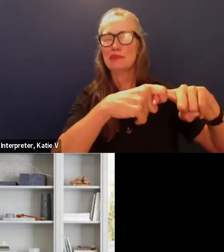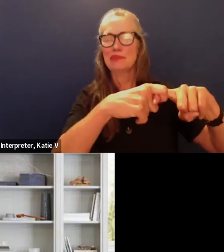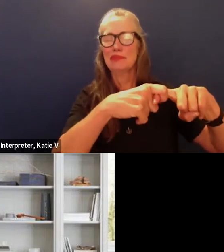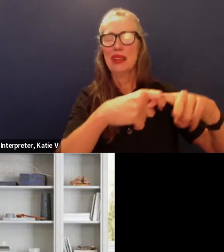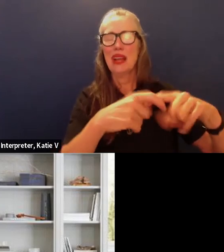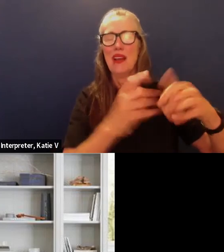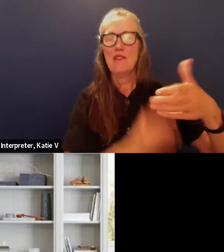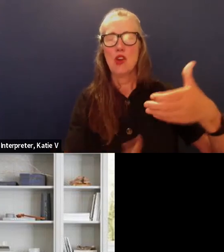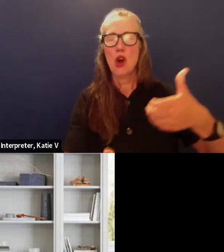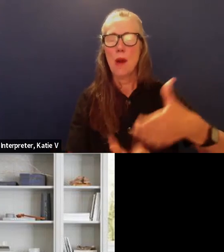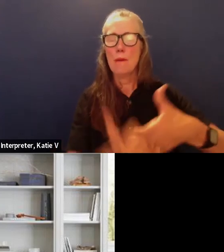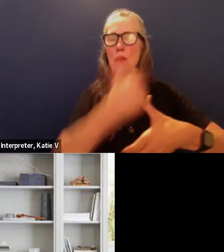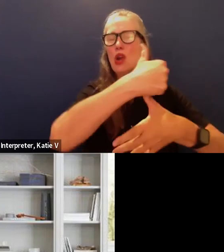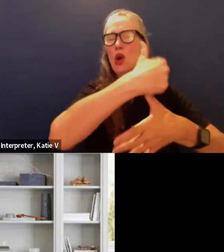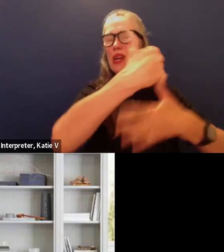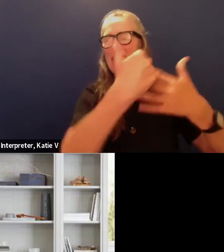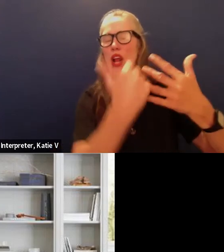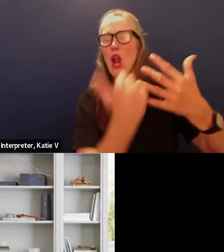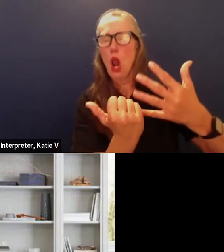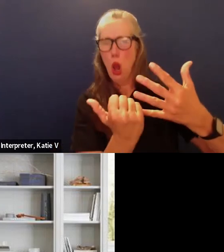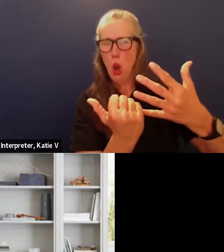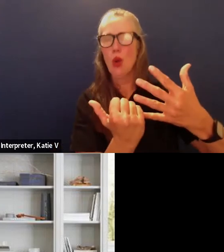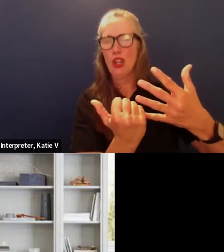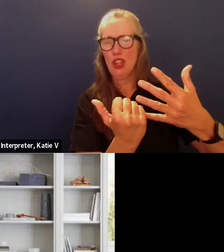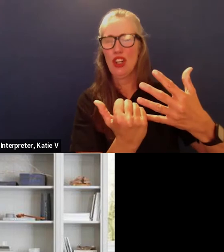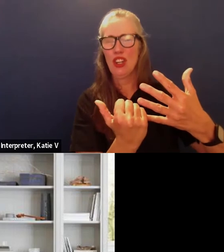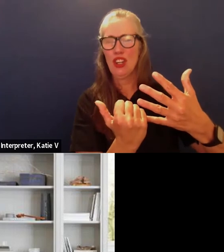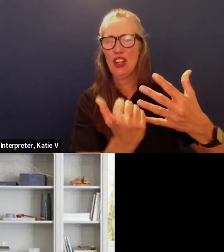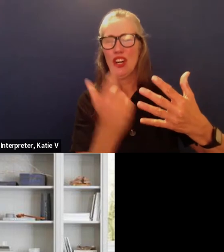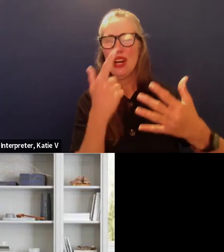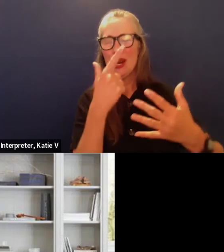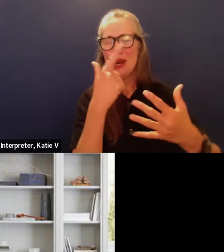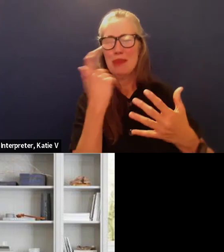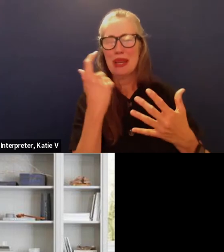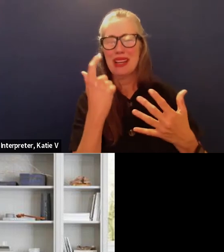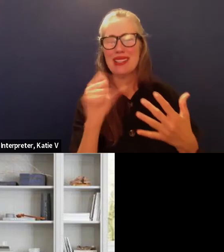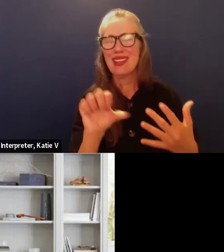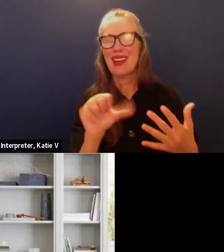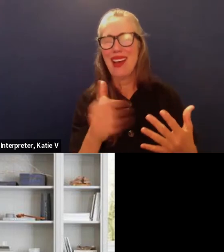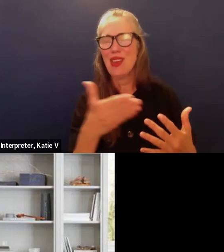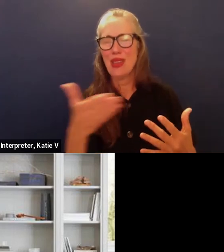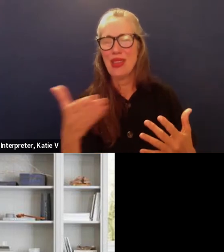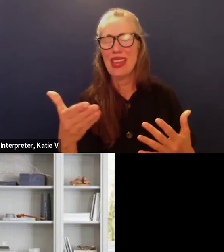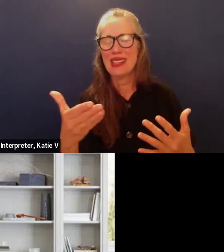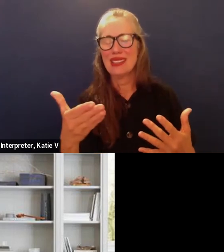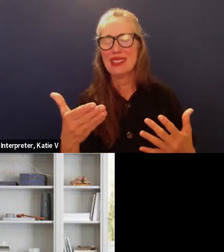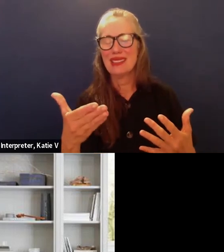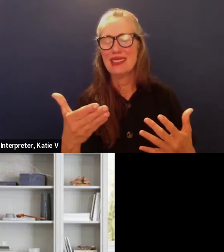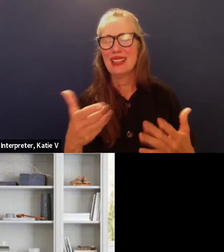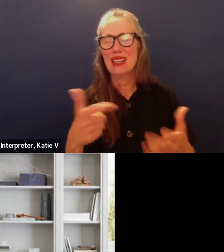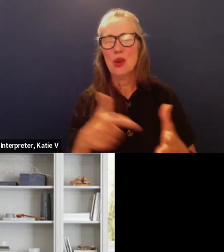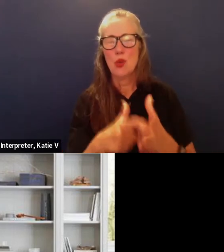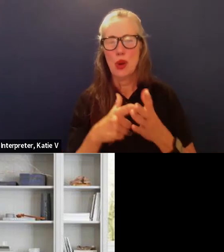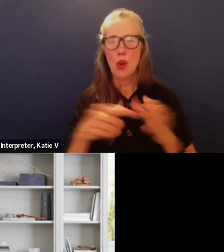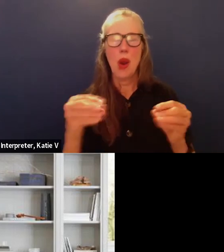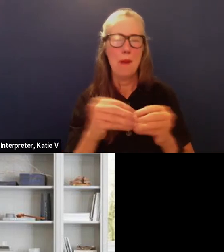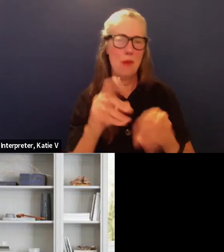lower on the project list because we're doing other things that are taking our time.